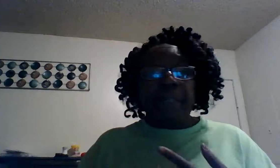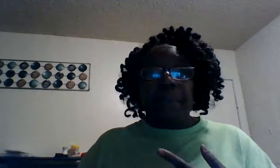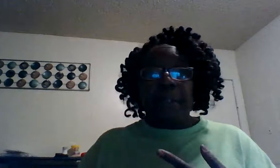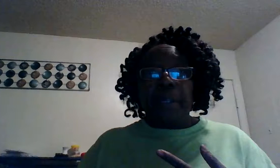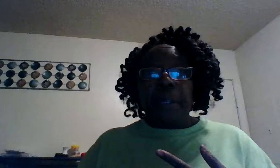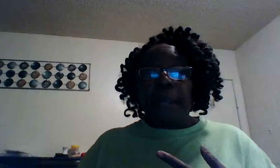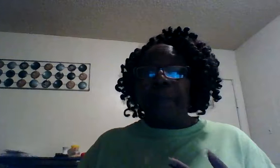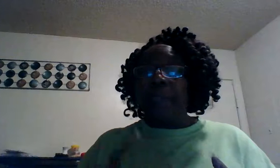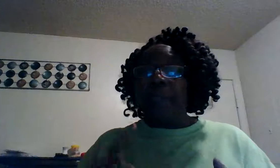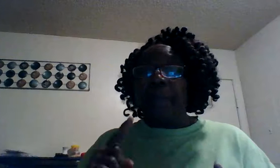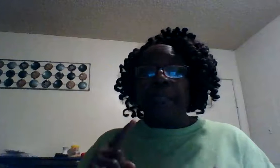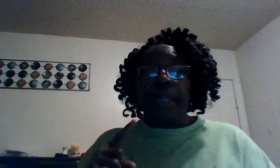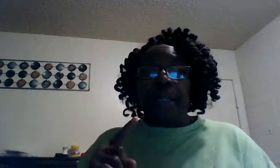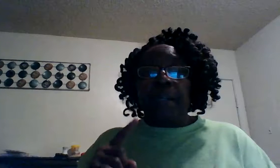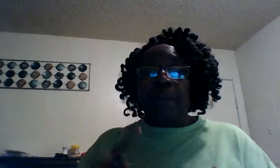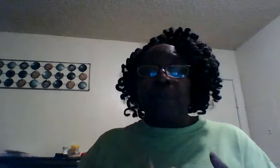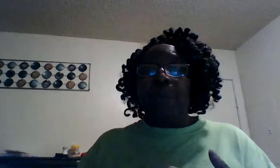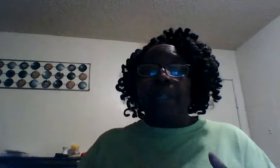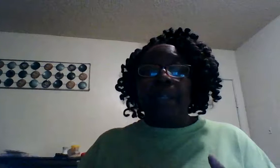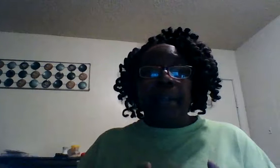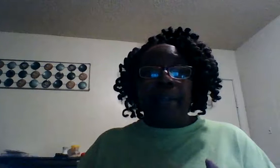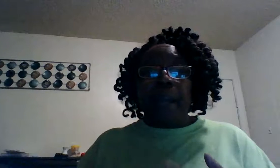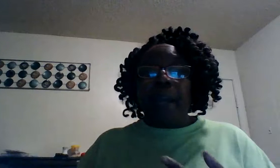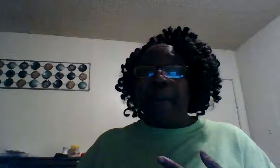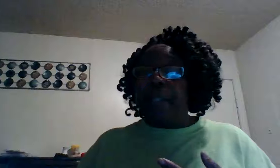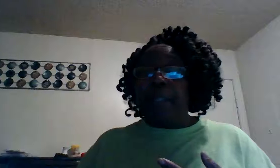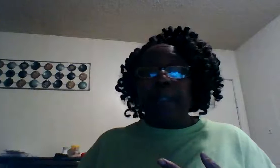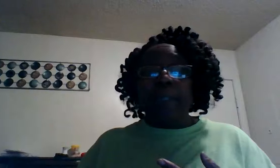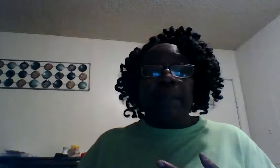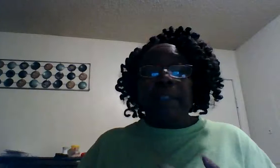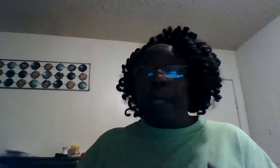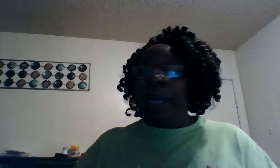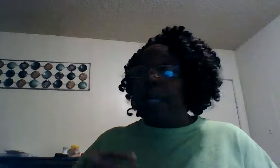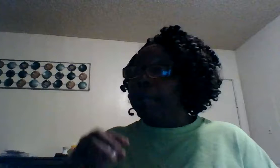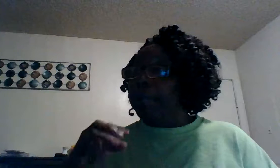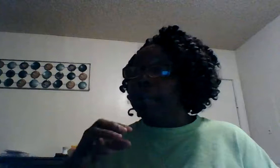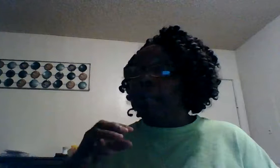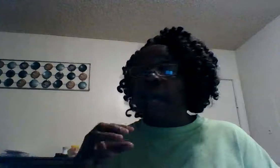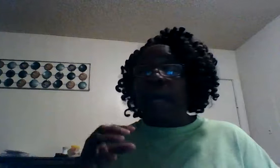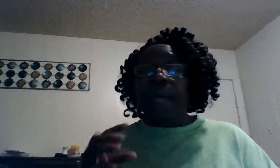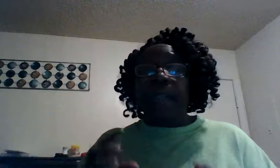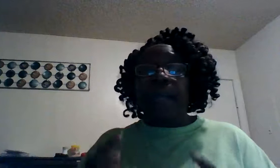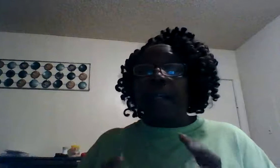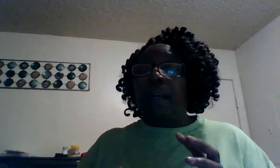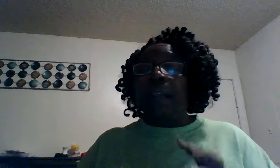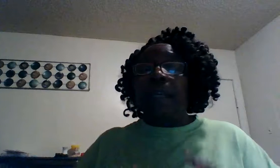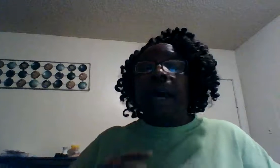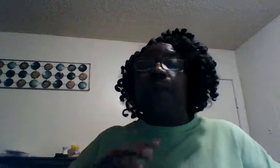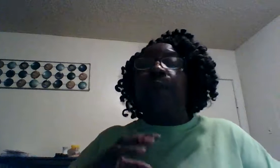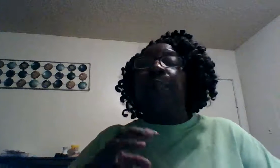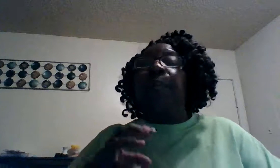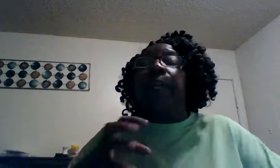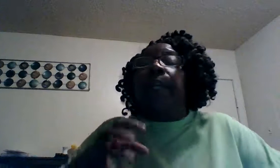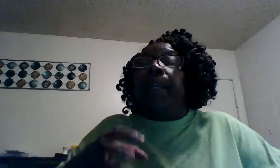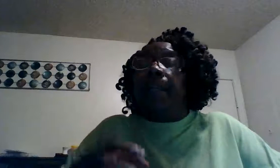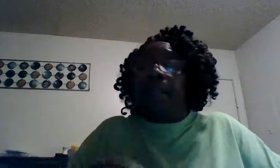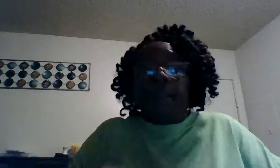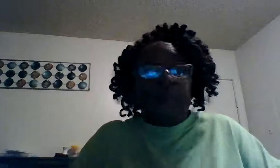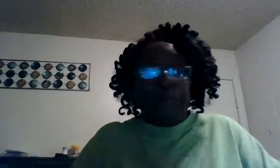I'd rather be rooted and grounded in the love of God I ask God out I want to be in love with